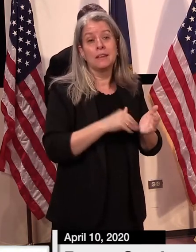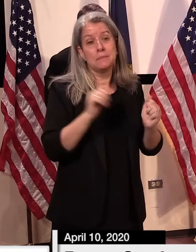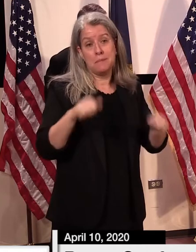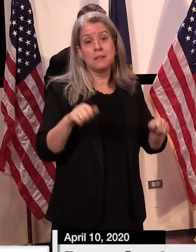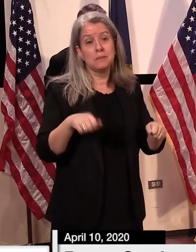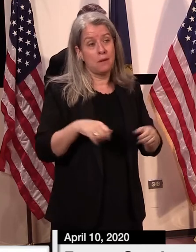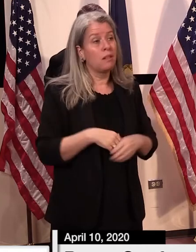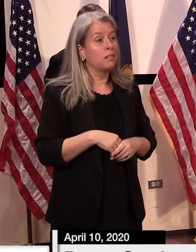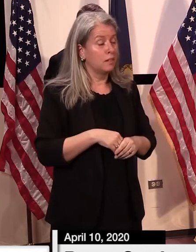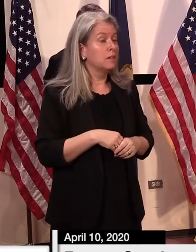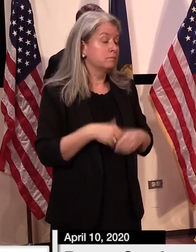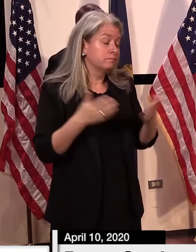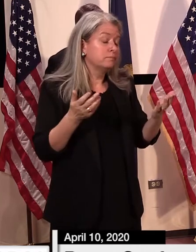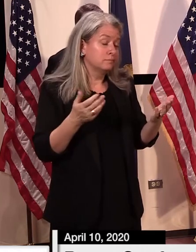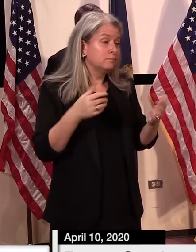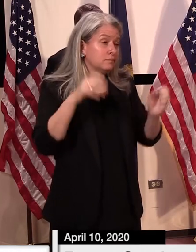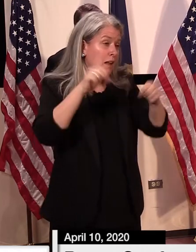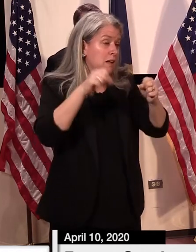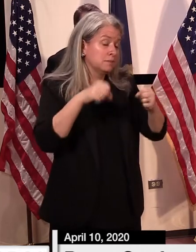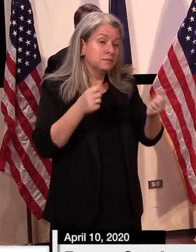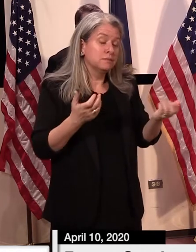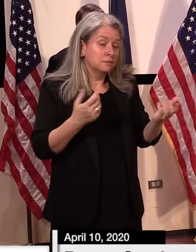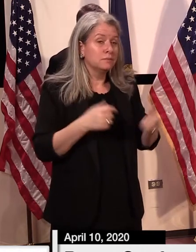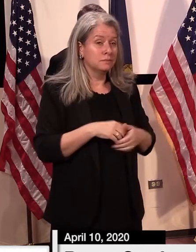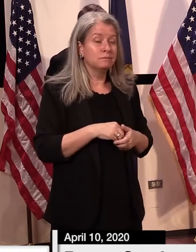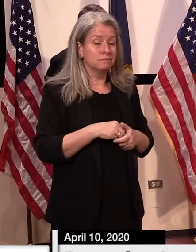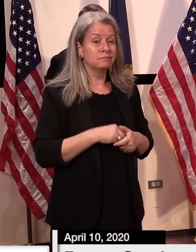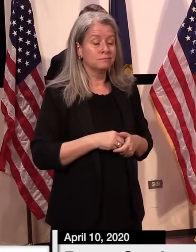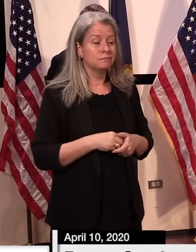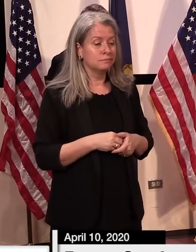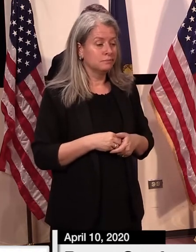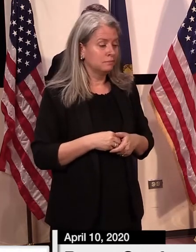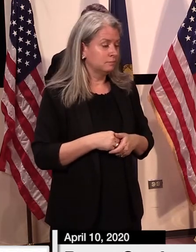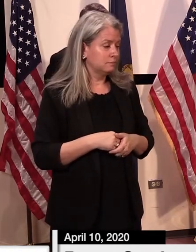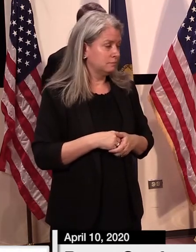spread even further. So the answer to your question is yes.